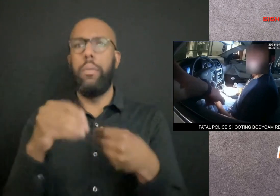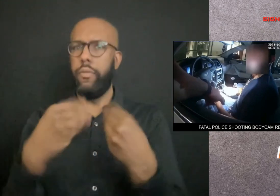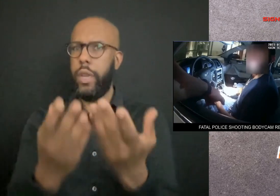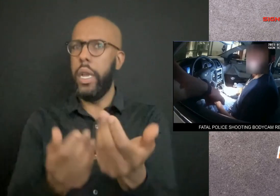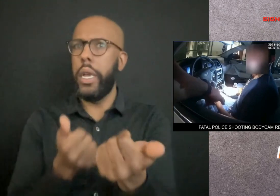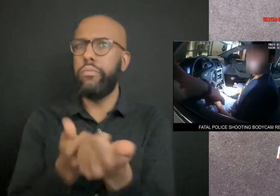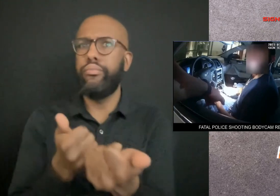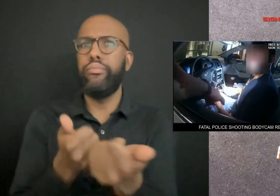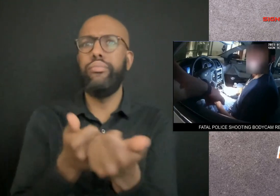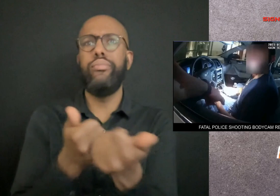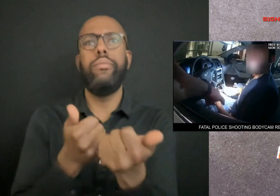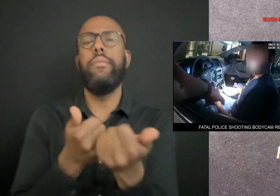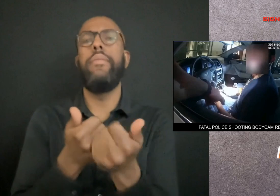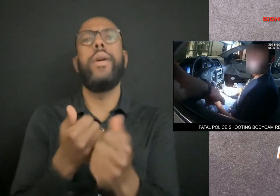pronounced dead at the hospital.